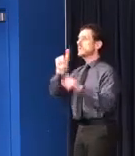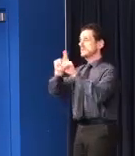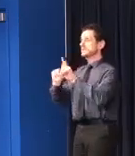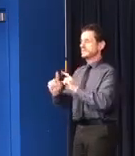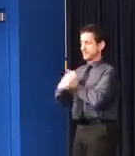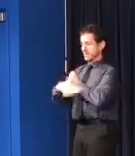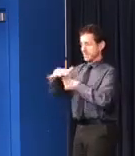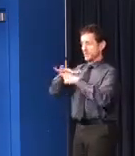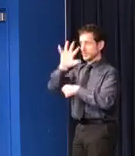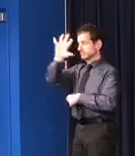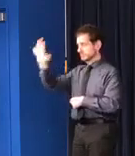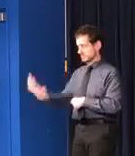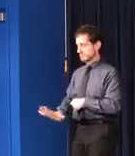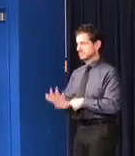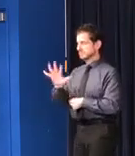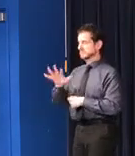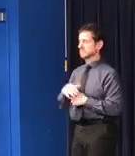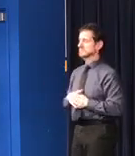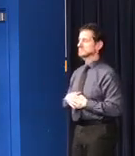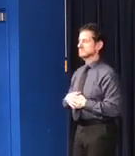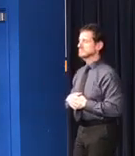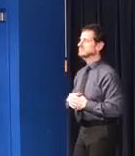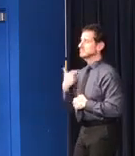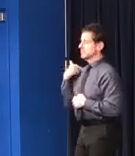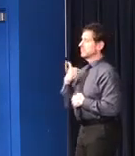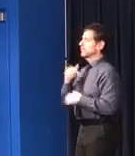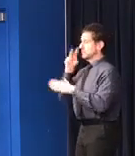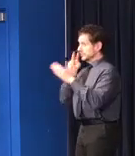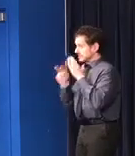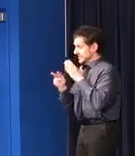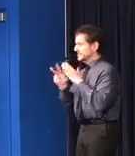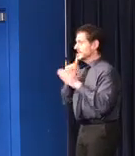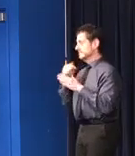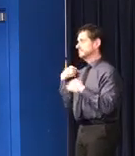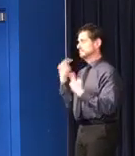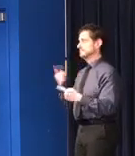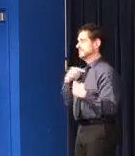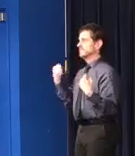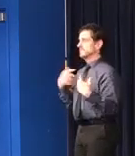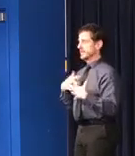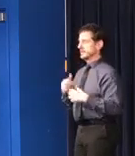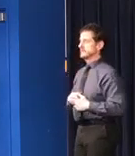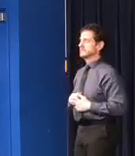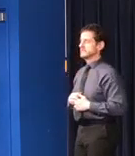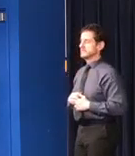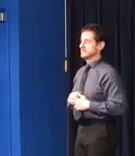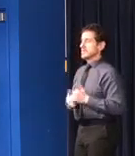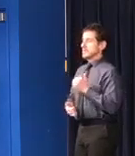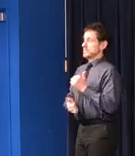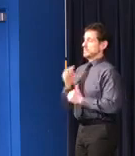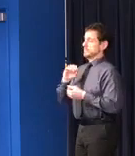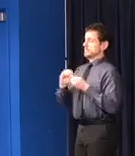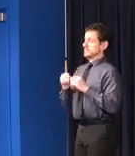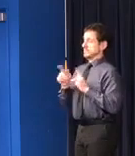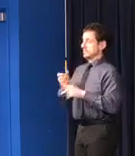As we expected and as we have feared, the greatest number of hospitalization